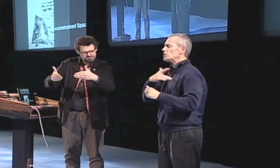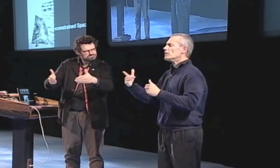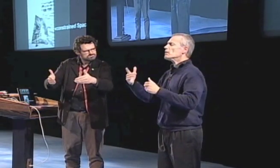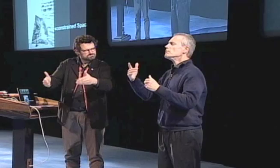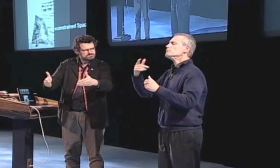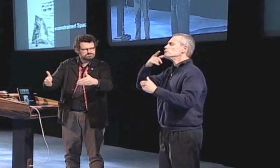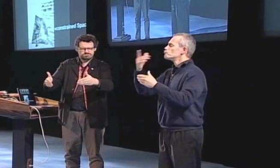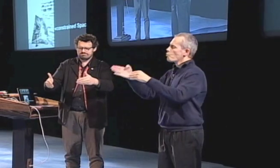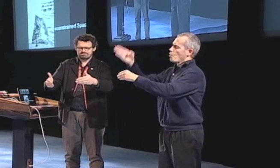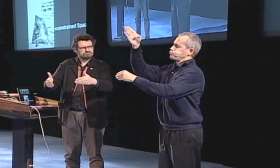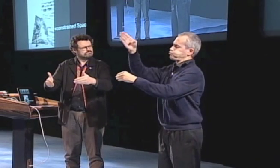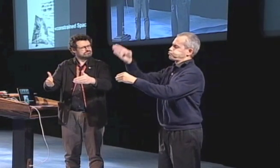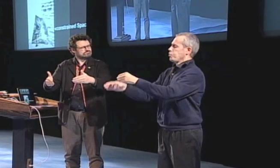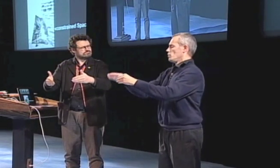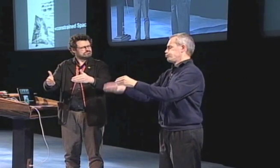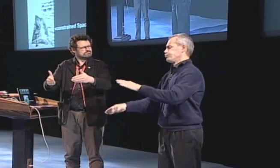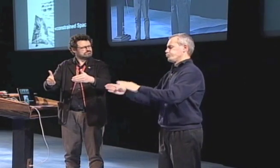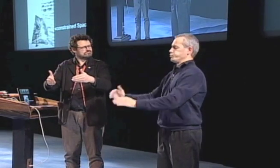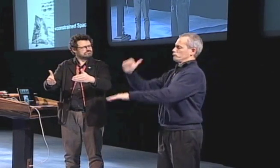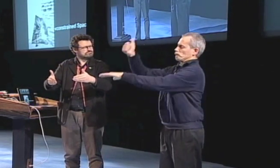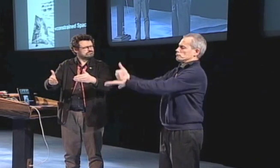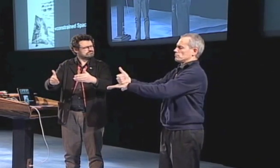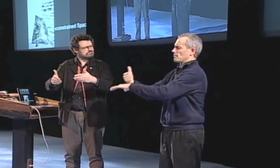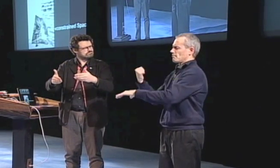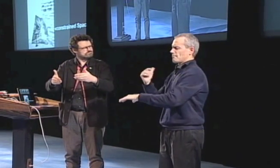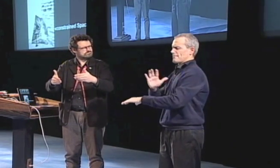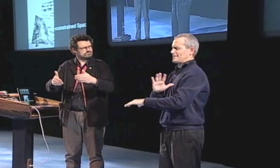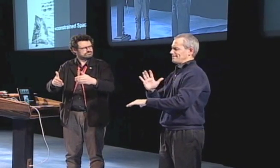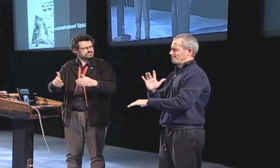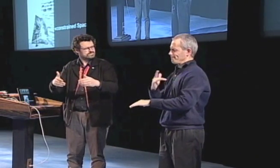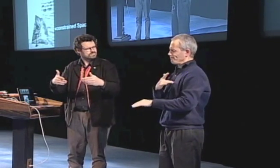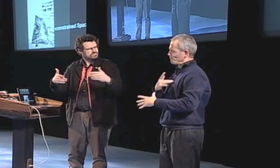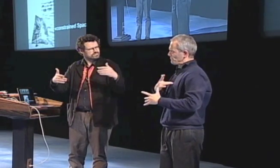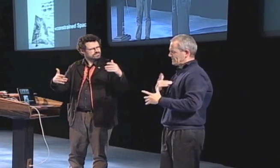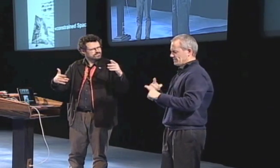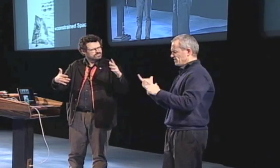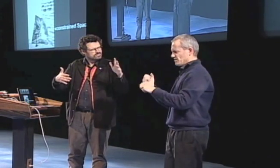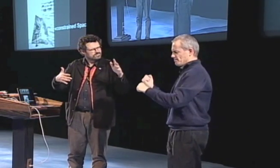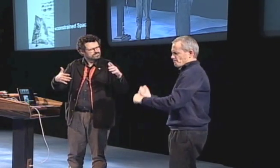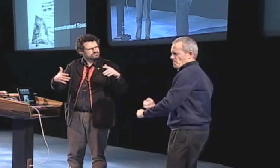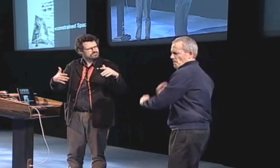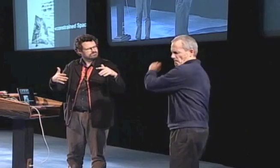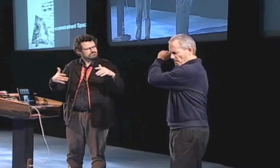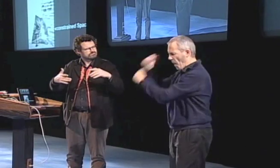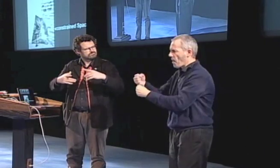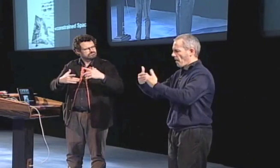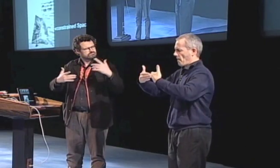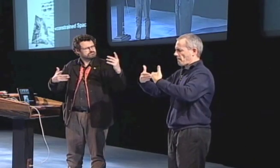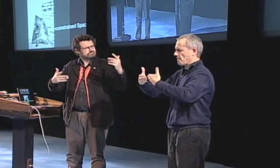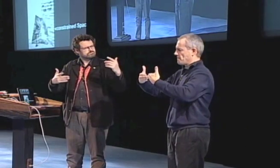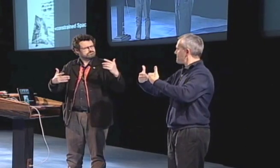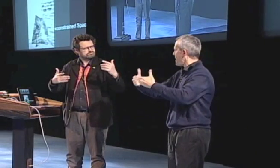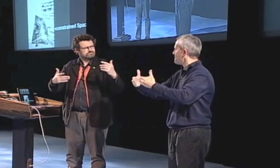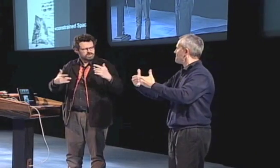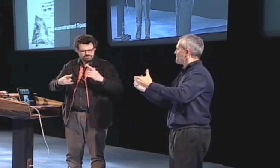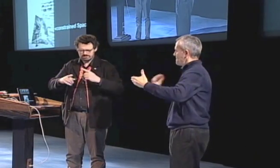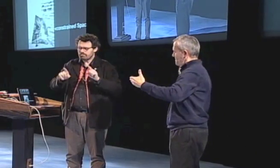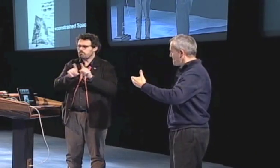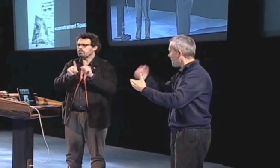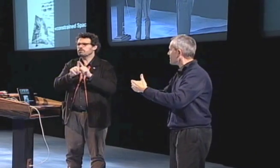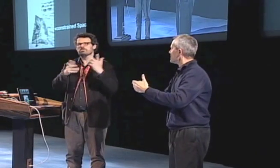To create this piece, I didn't want a